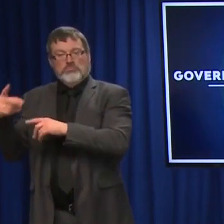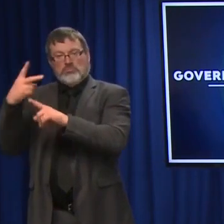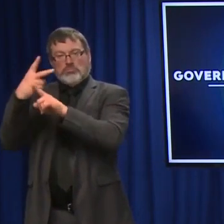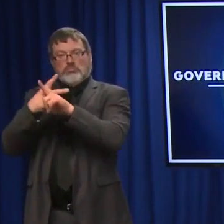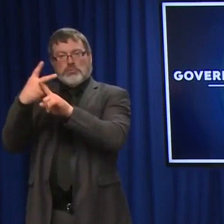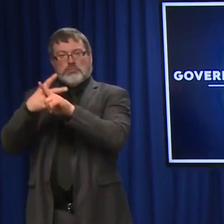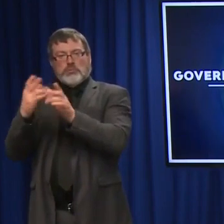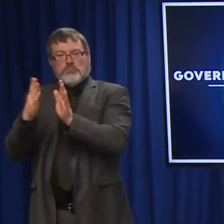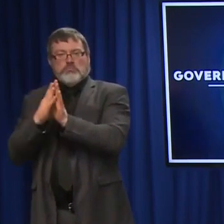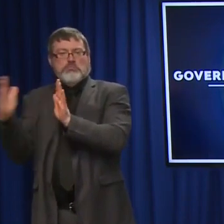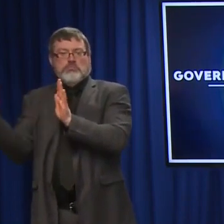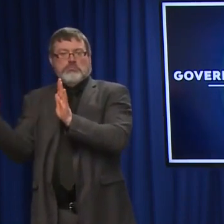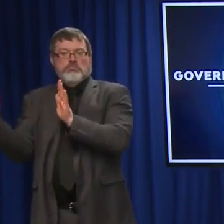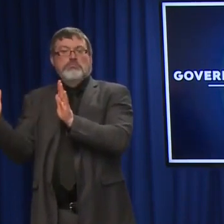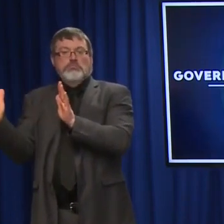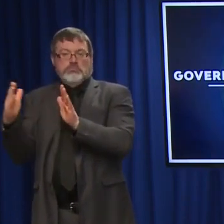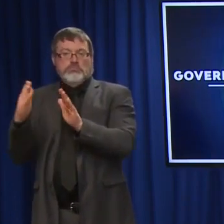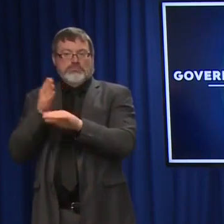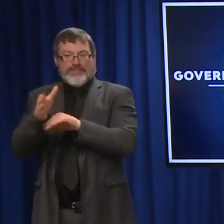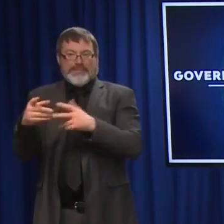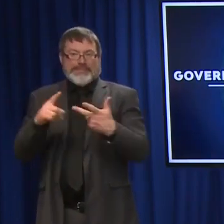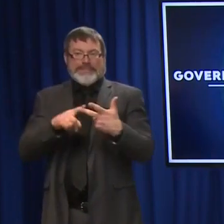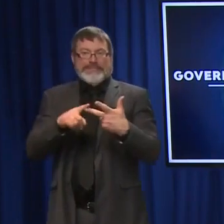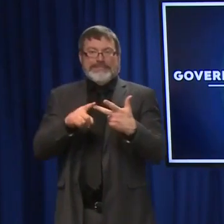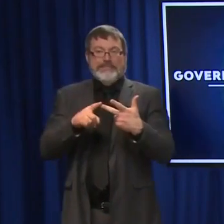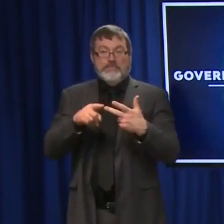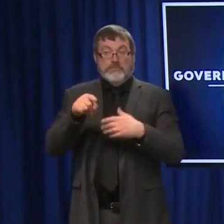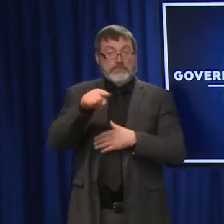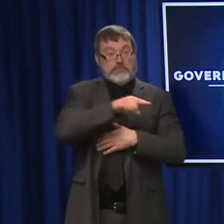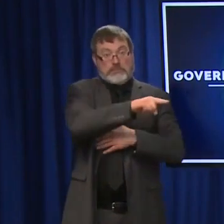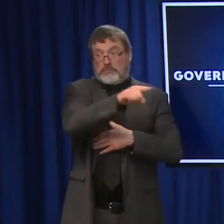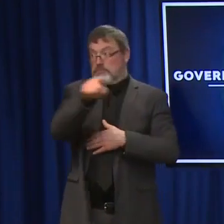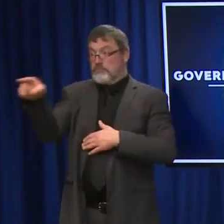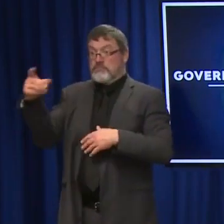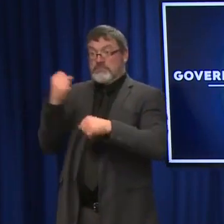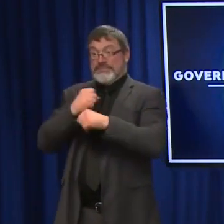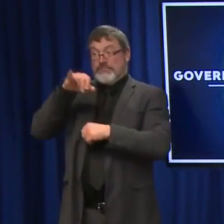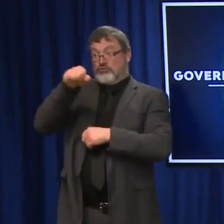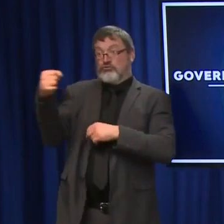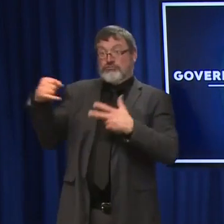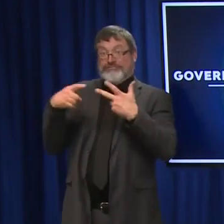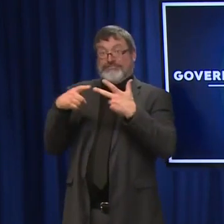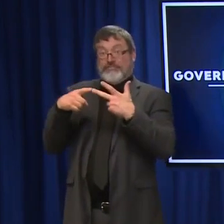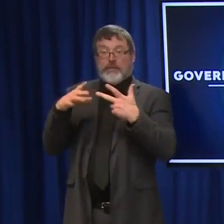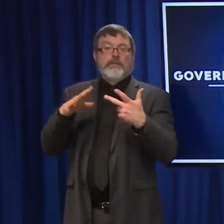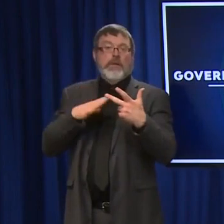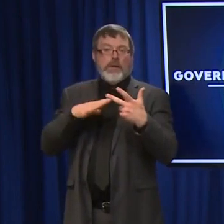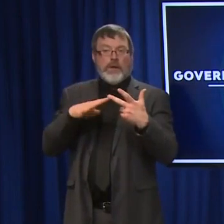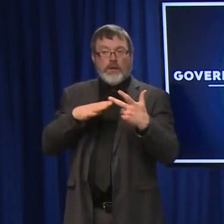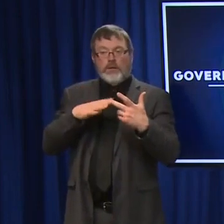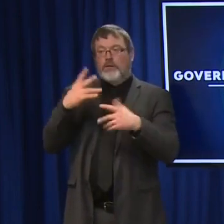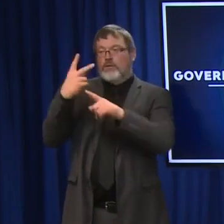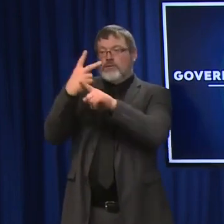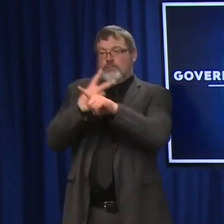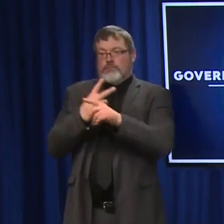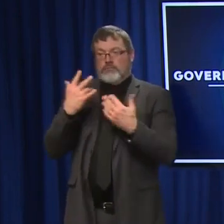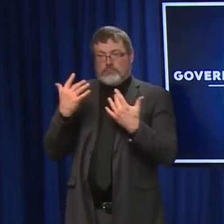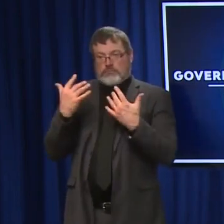either the Pfizer or the Moderna vaccines, those individuals were able to get three, maybe four vaccines,